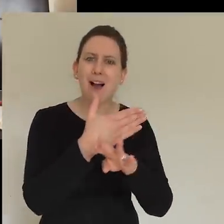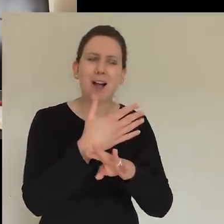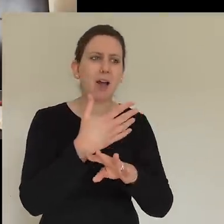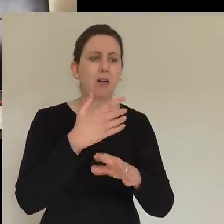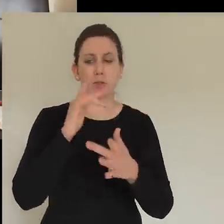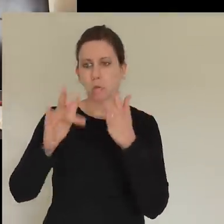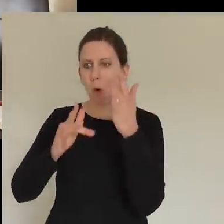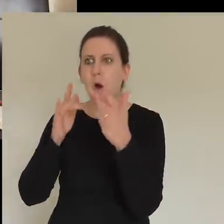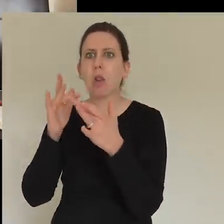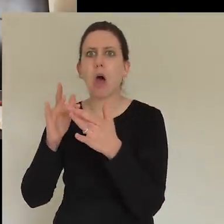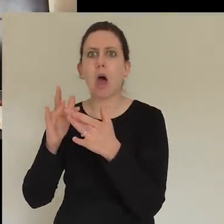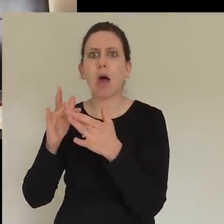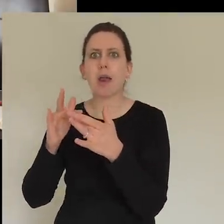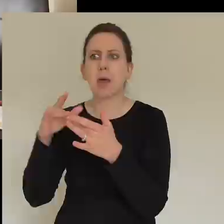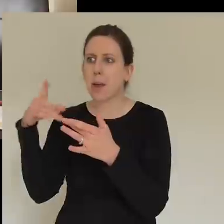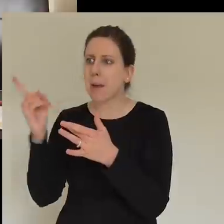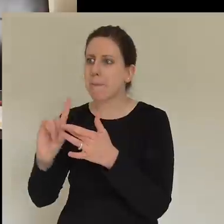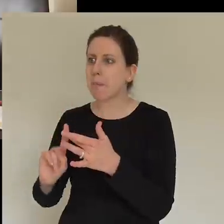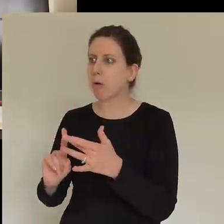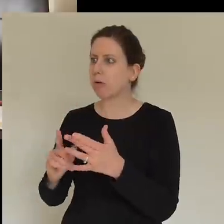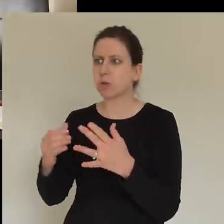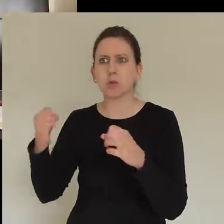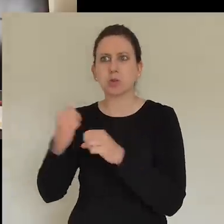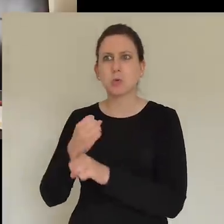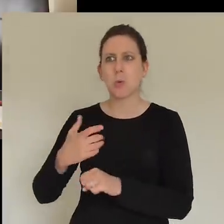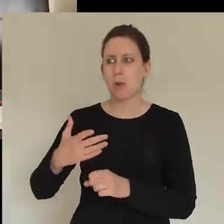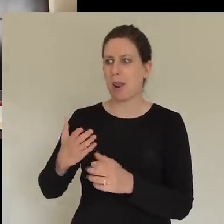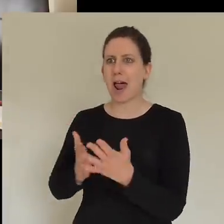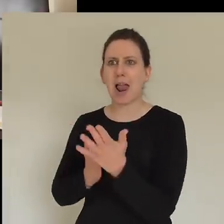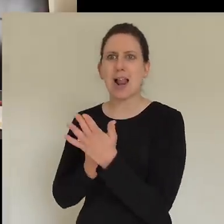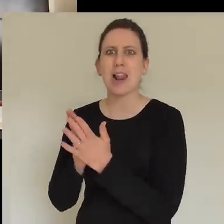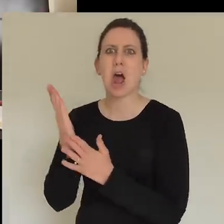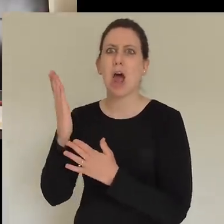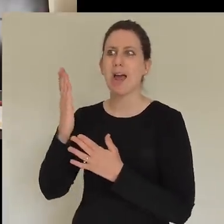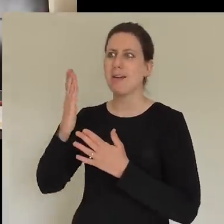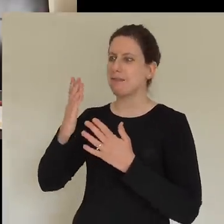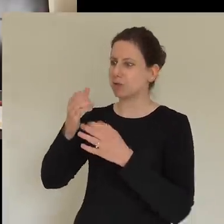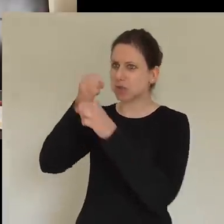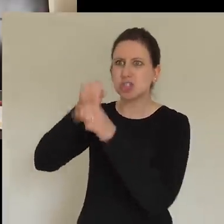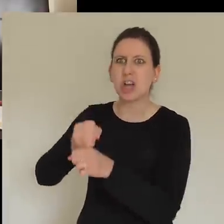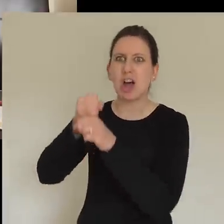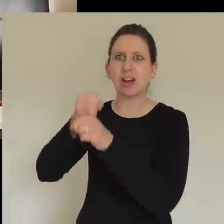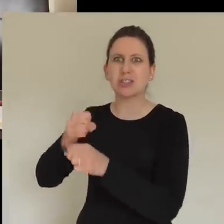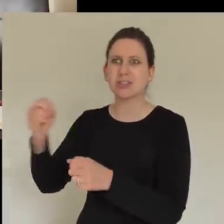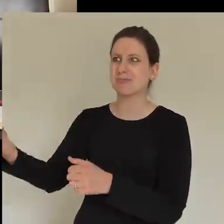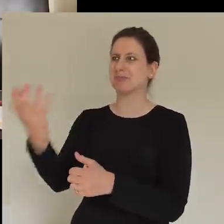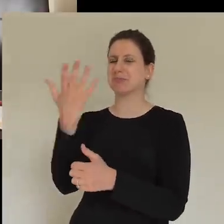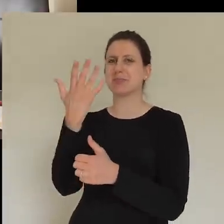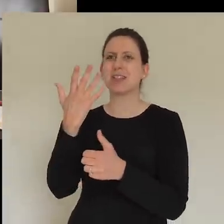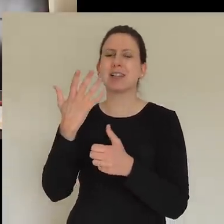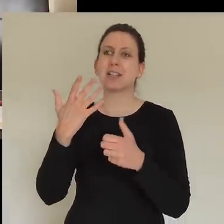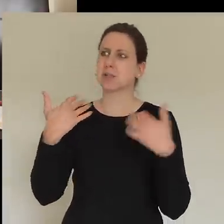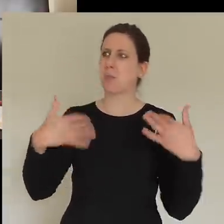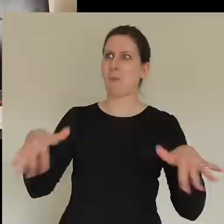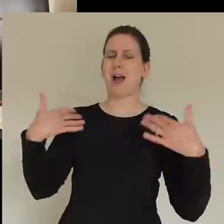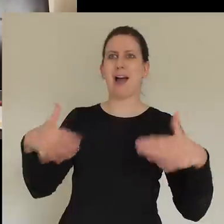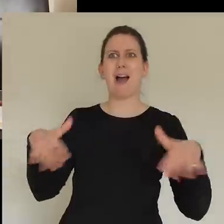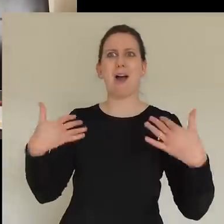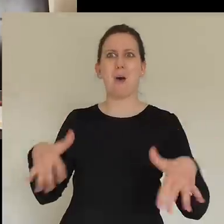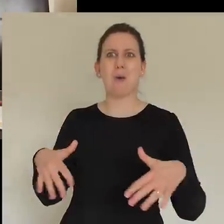services who never would have considered it before. Yes. I've loved to see some of the creativity in the home that people are having. You know, and we have a window into people's lives through